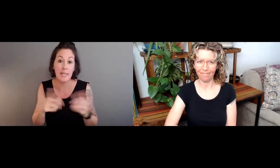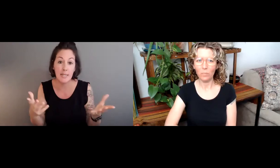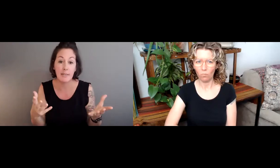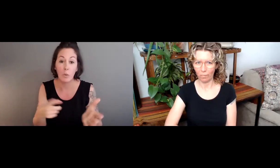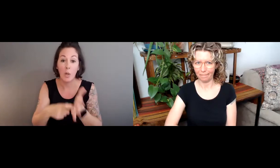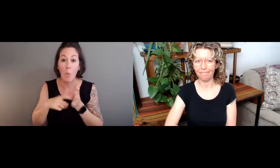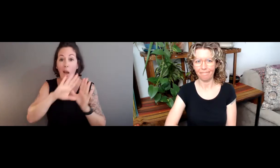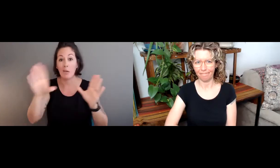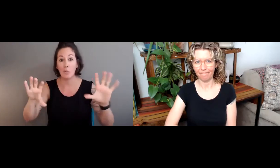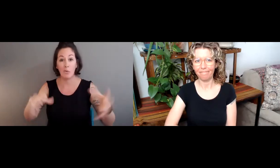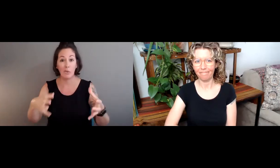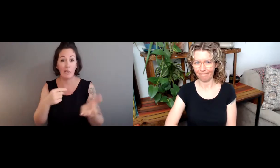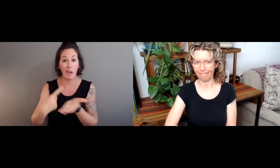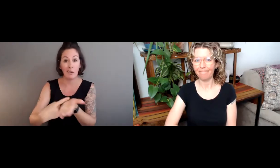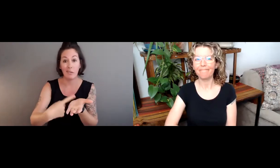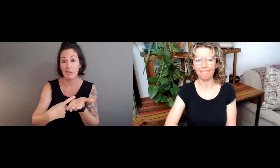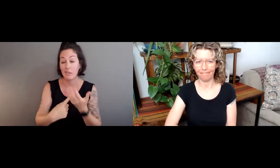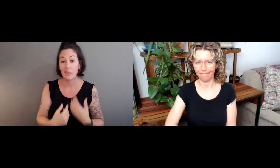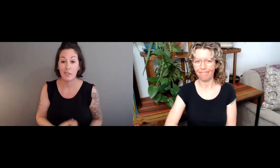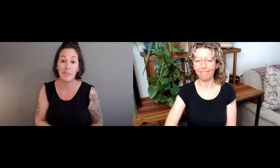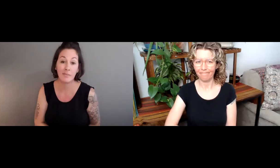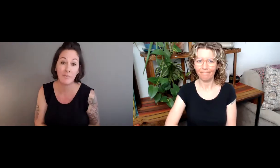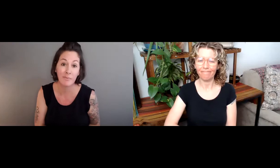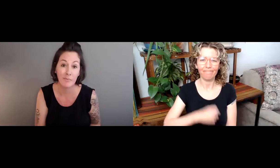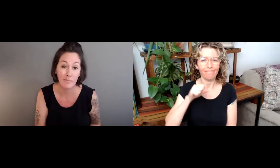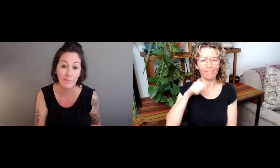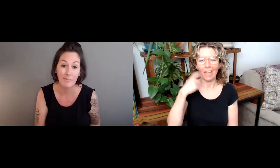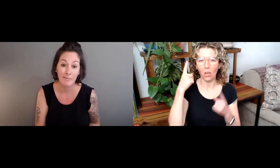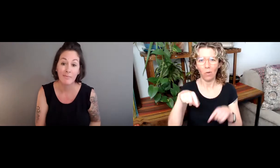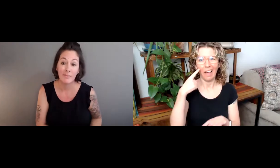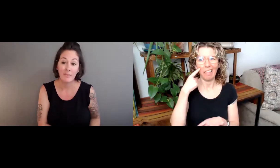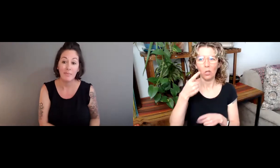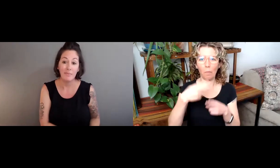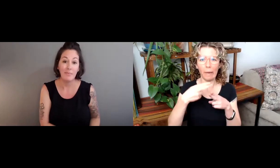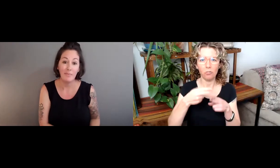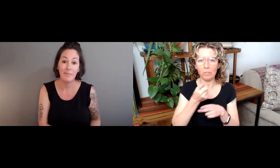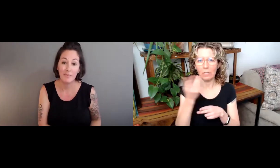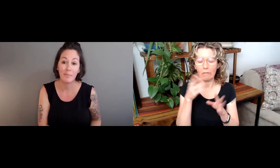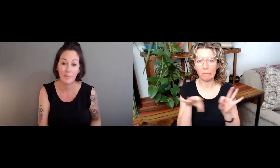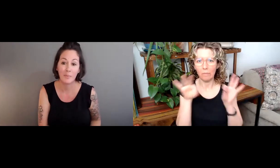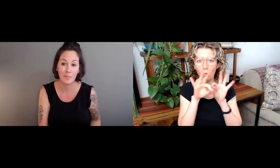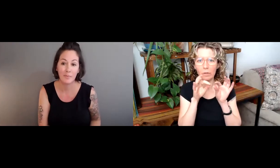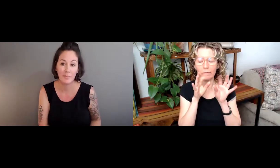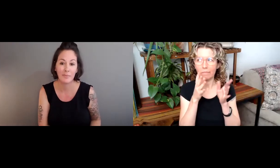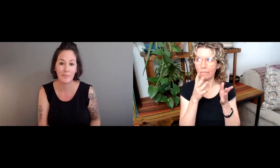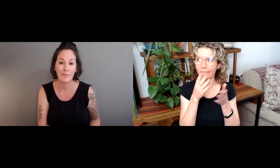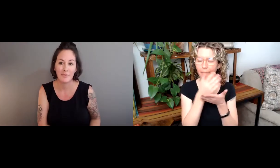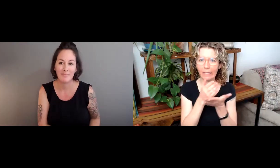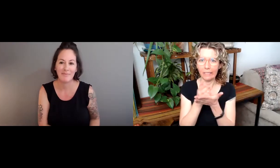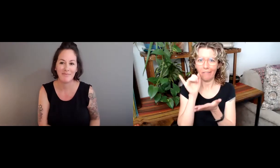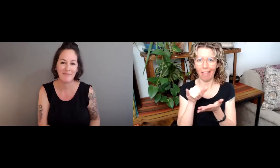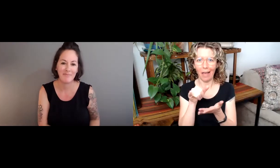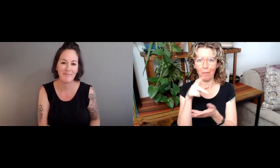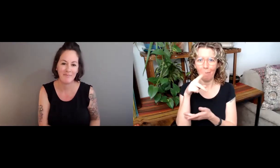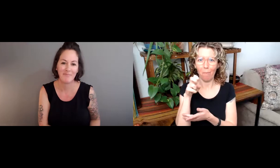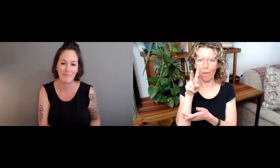Because what's important is subjective. It really requires a discussion and decision from the whole group. Yes, I